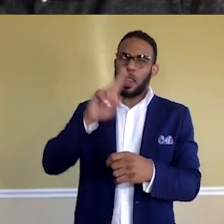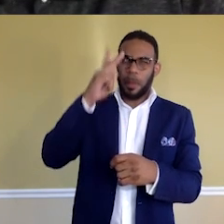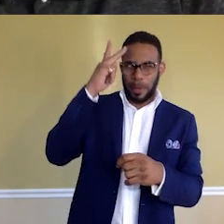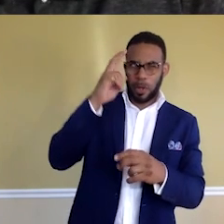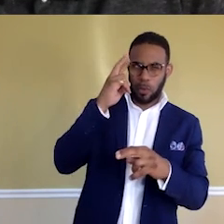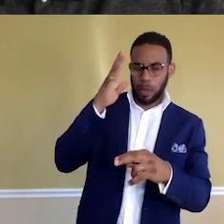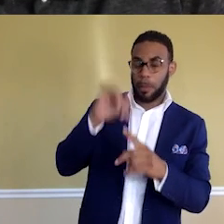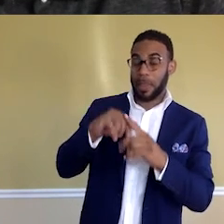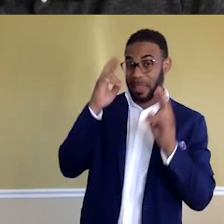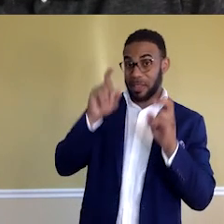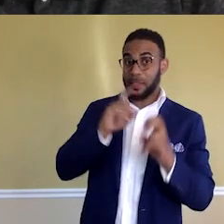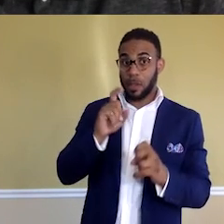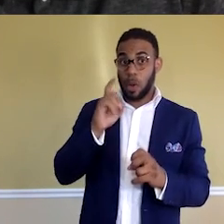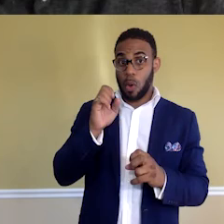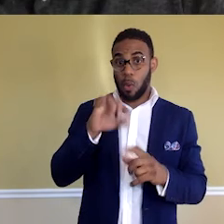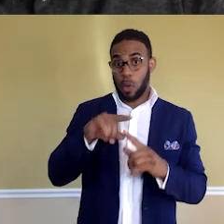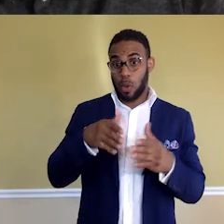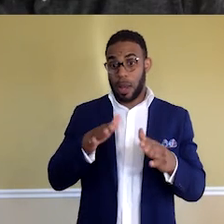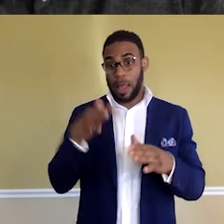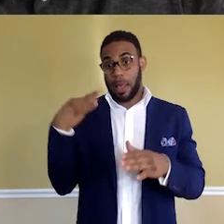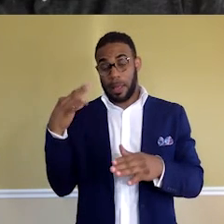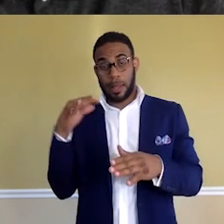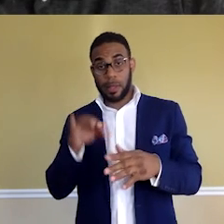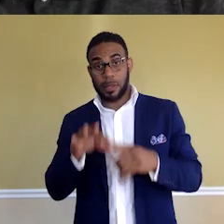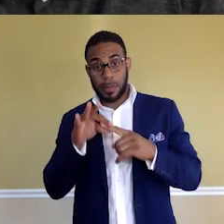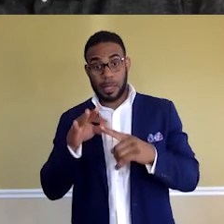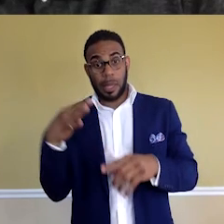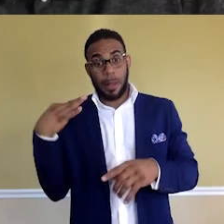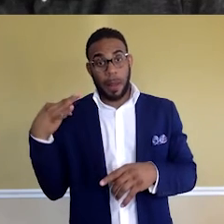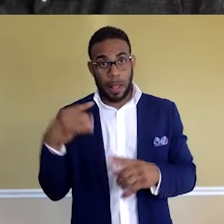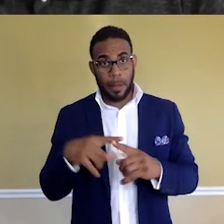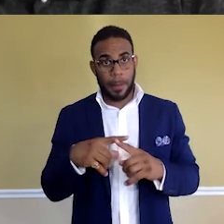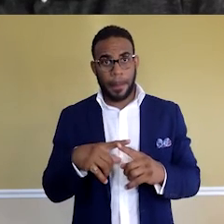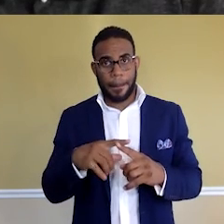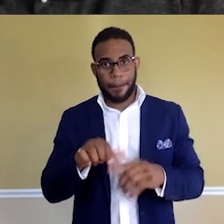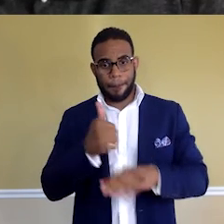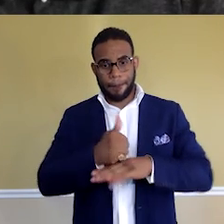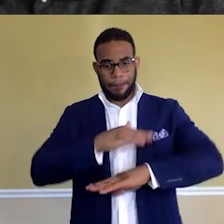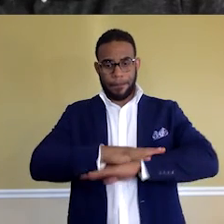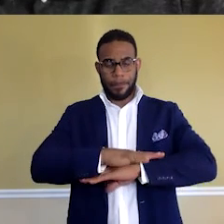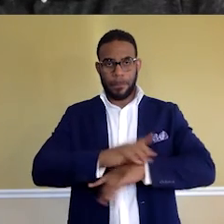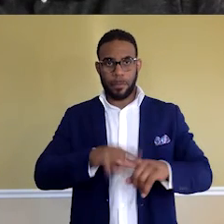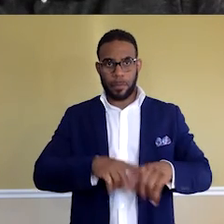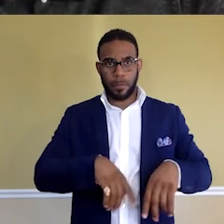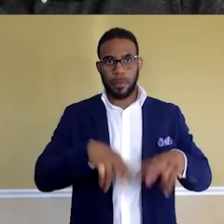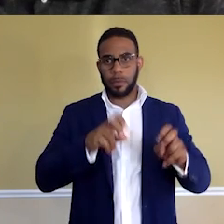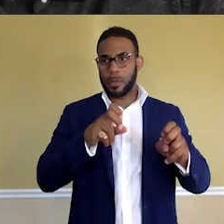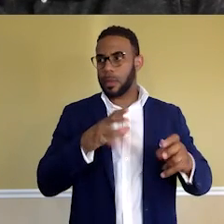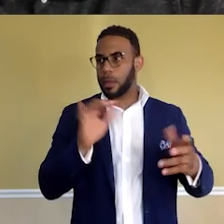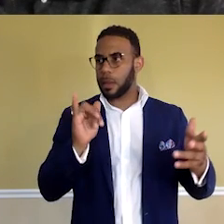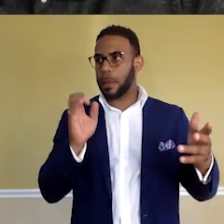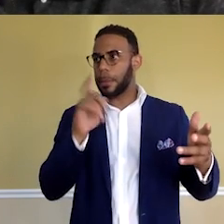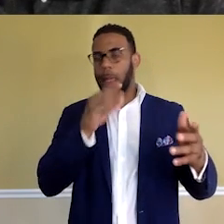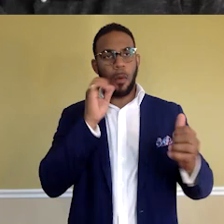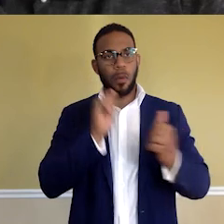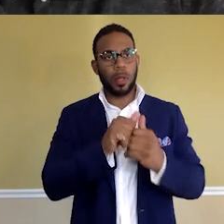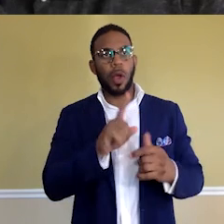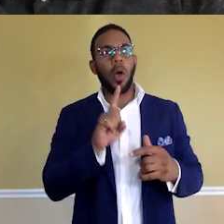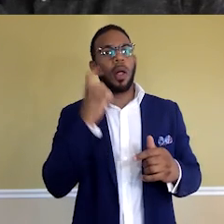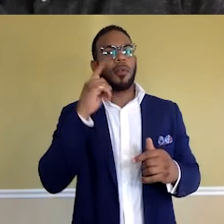issue is, when you allow a candidate to actually apply, to take your tests, to have several calls with you, only for you to say, oh, you're